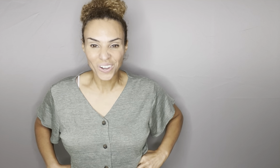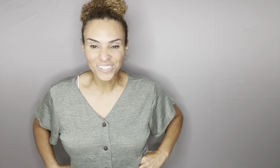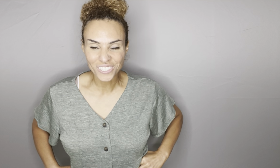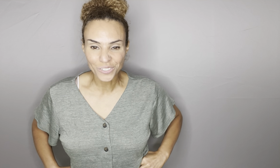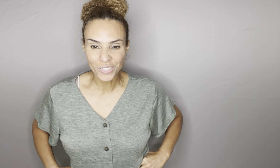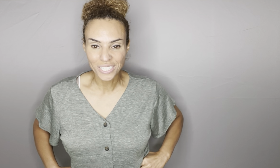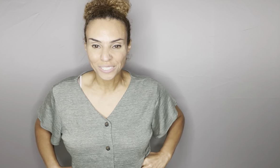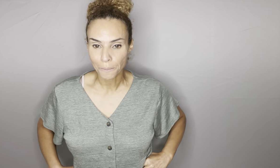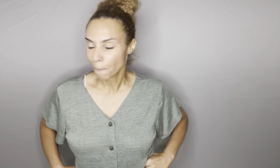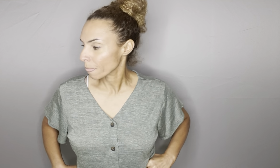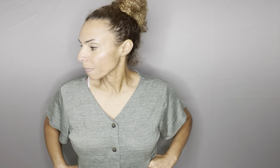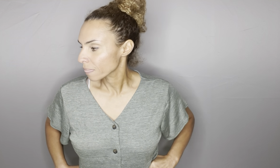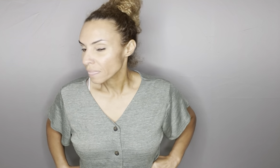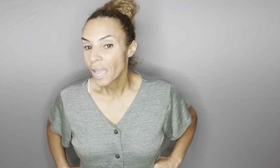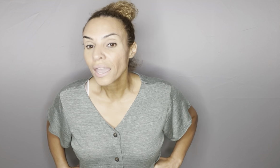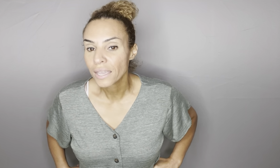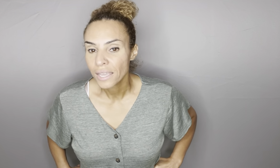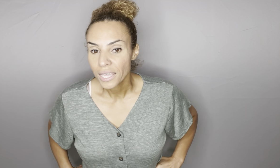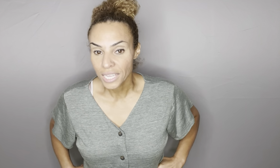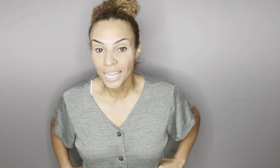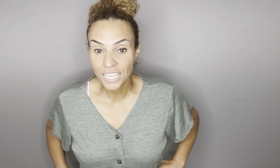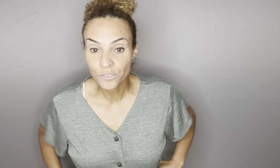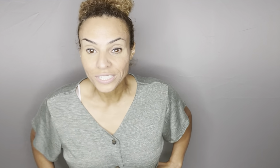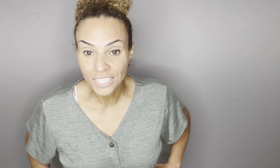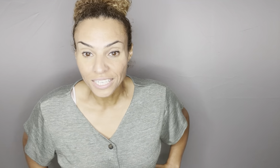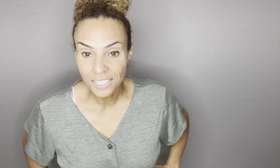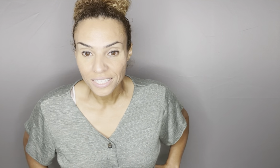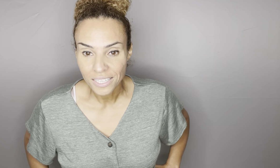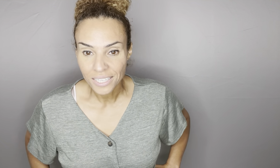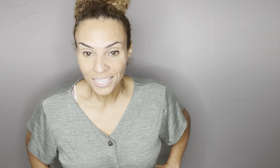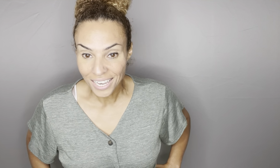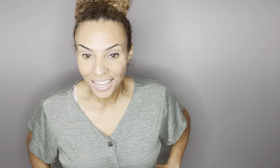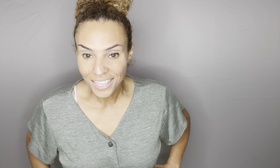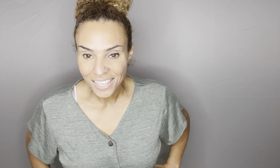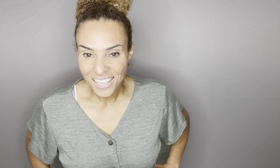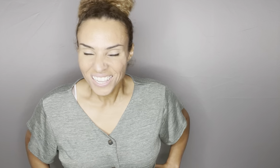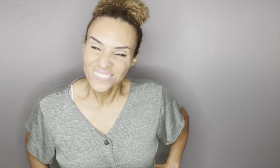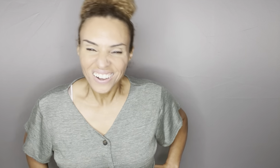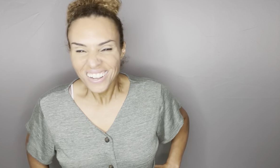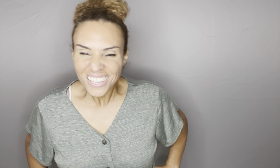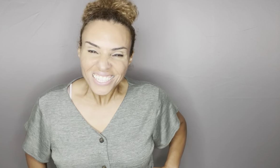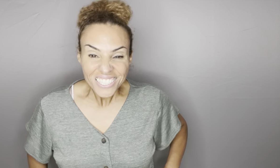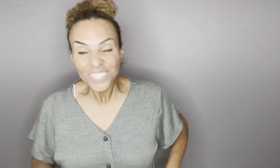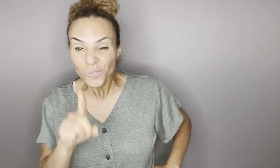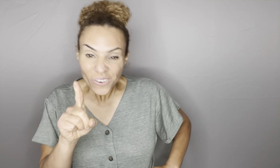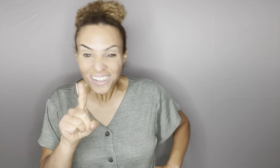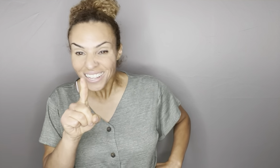one of those freaks hey can I get a free ticket can I come on just one